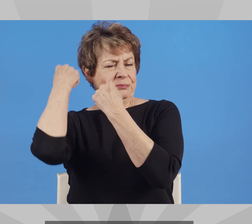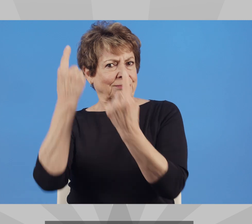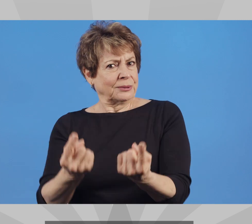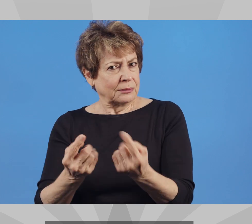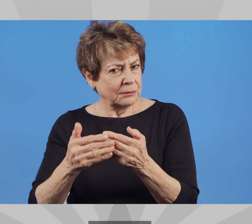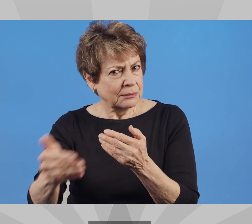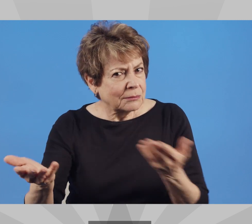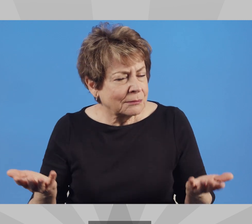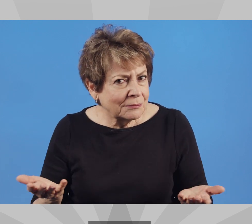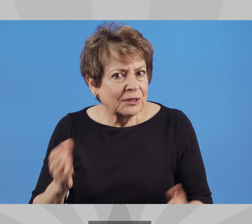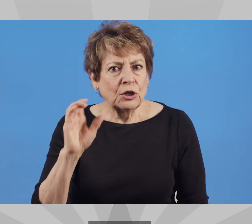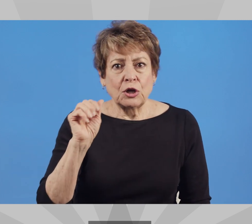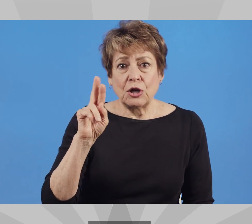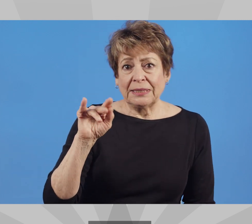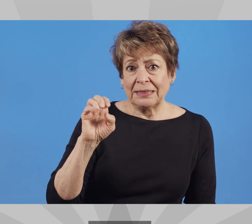that we have.